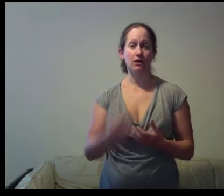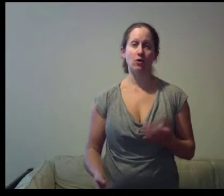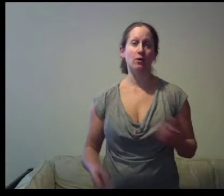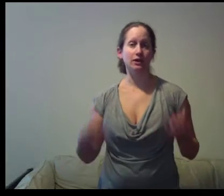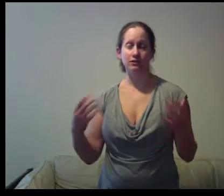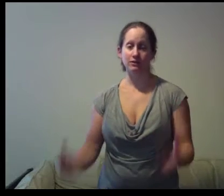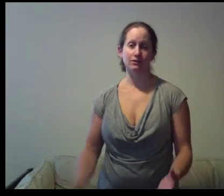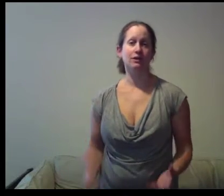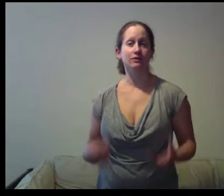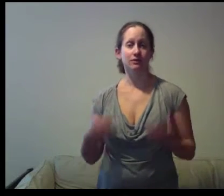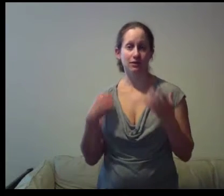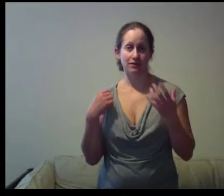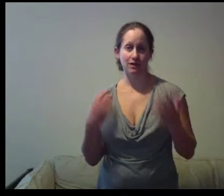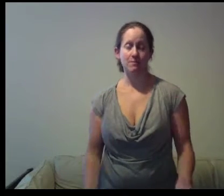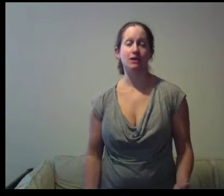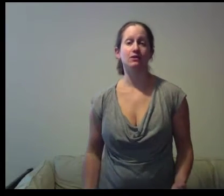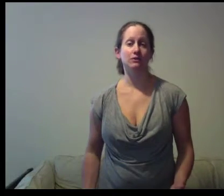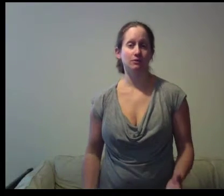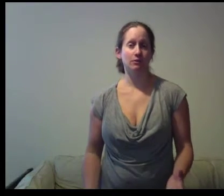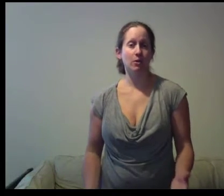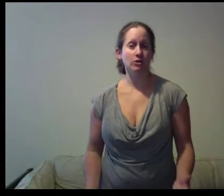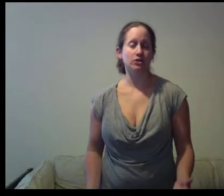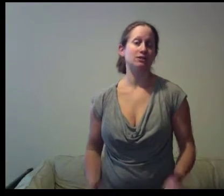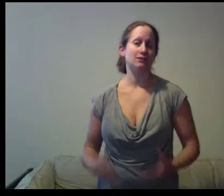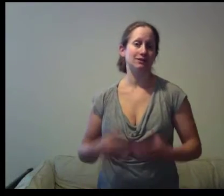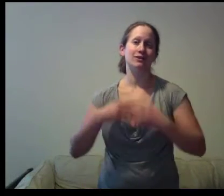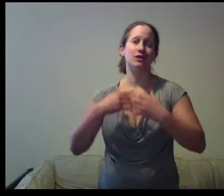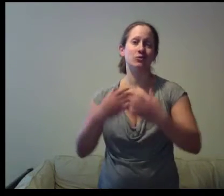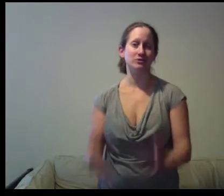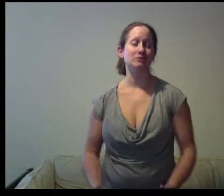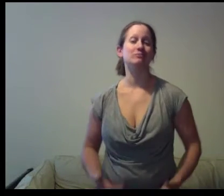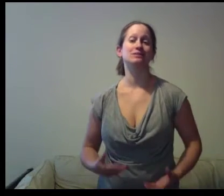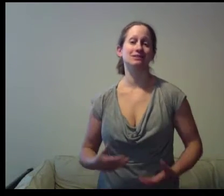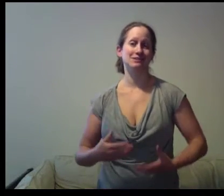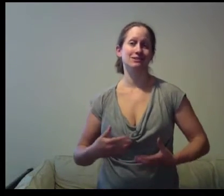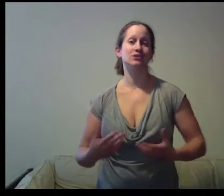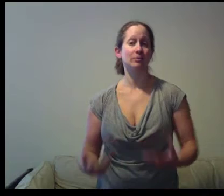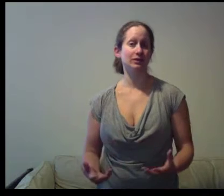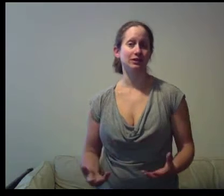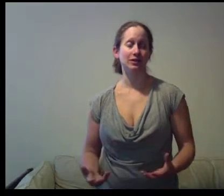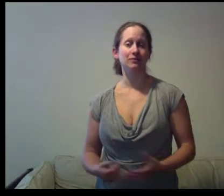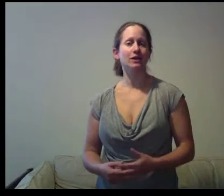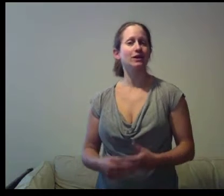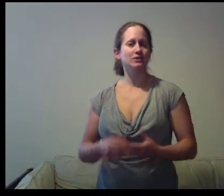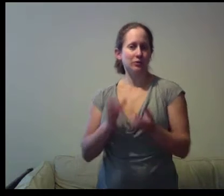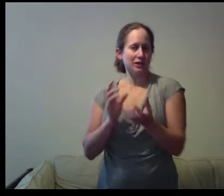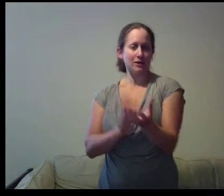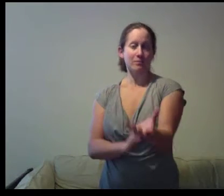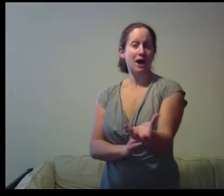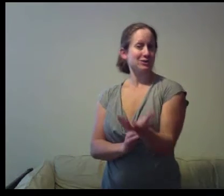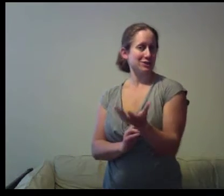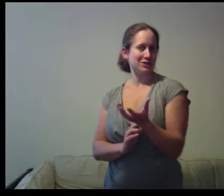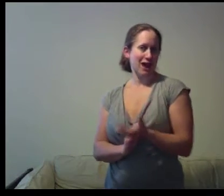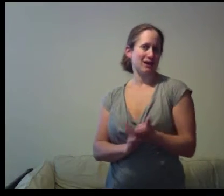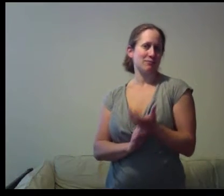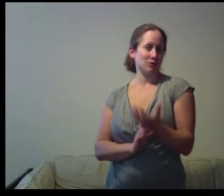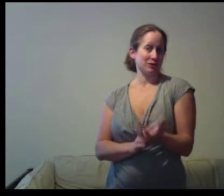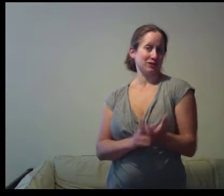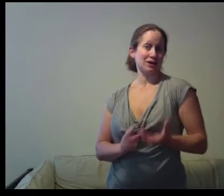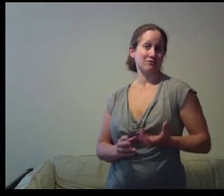go in and they make the purchase and they go into your business and they start building it. So we're going to imagine that I'm holding a deck of